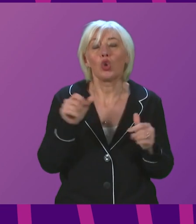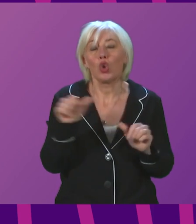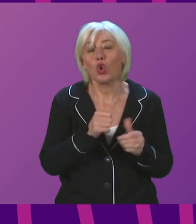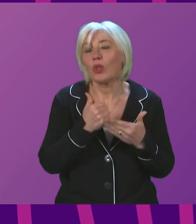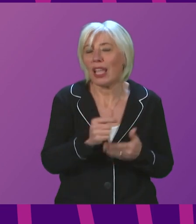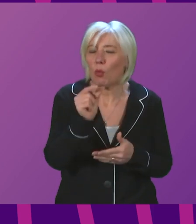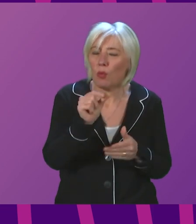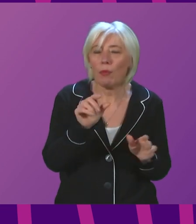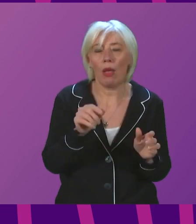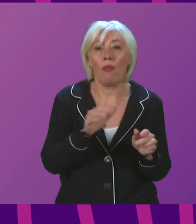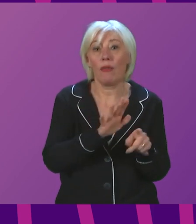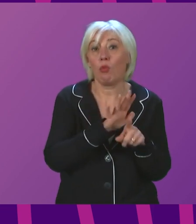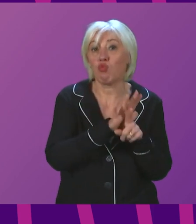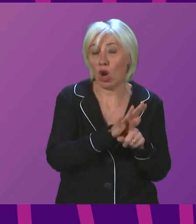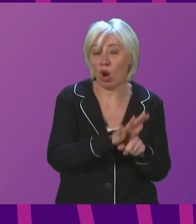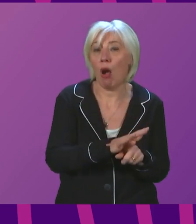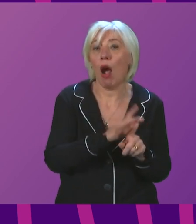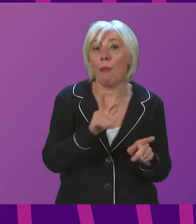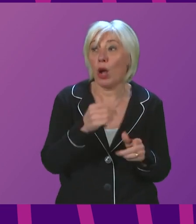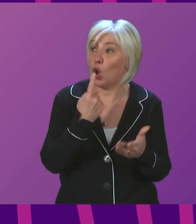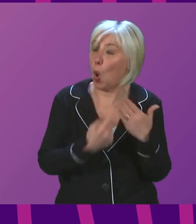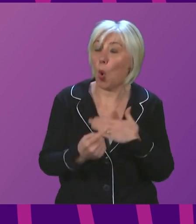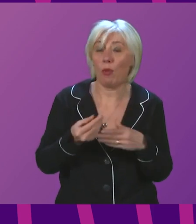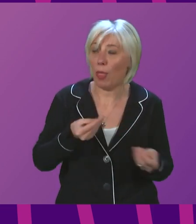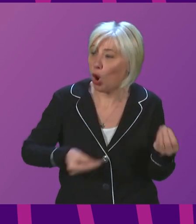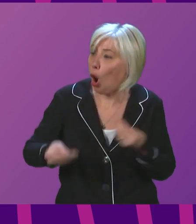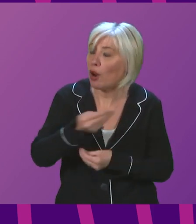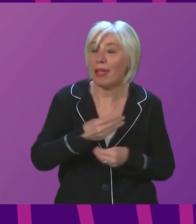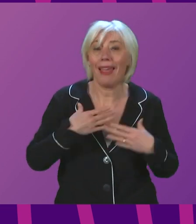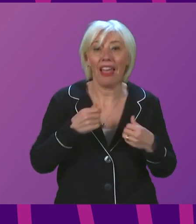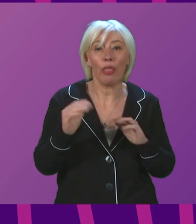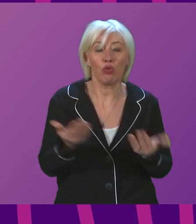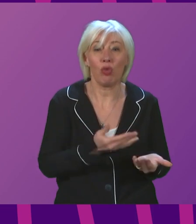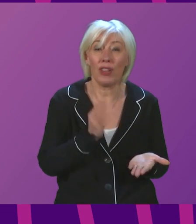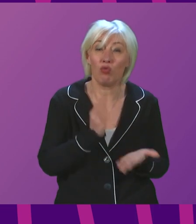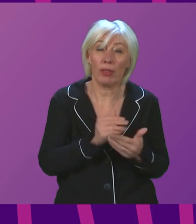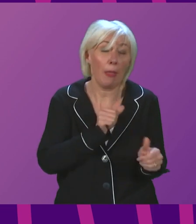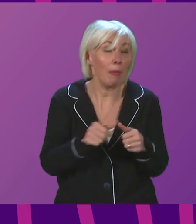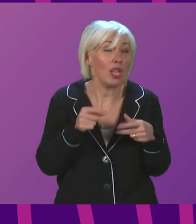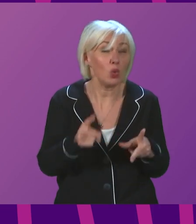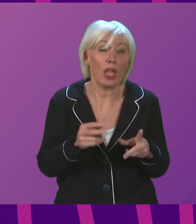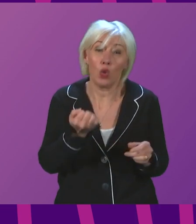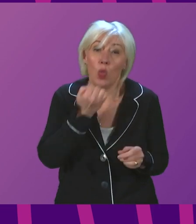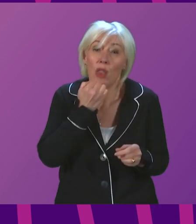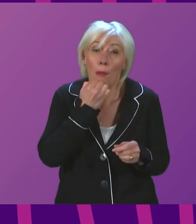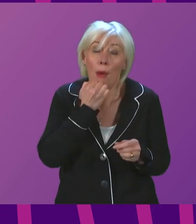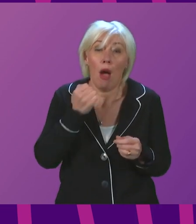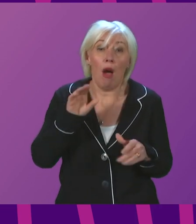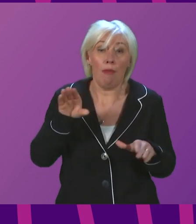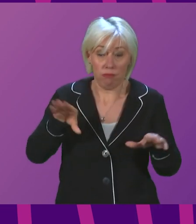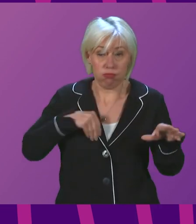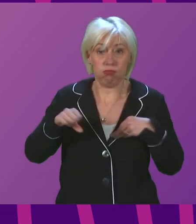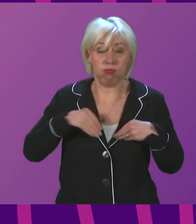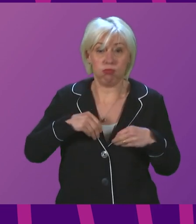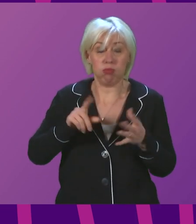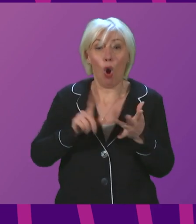properly alleviating that pressure, not just in the health service, but in the economy more generally, is to get the numbers of cases down, which comes back to the reason for